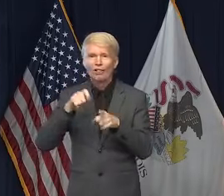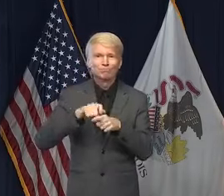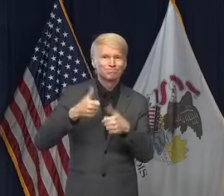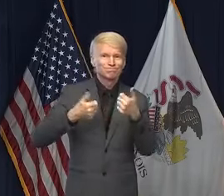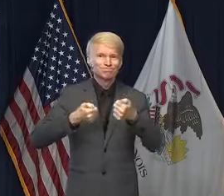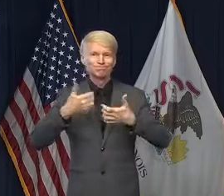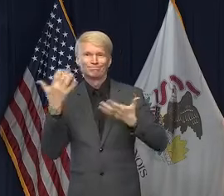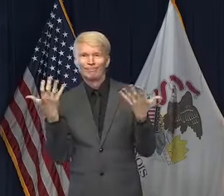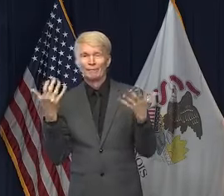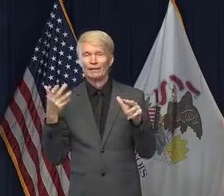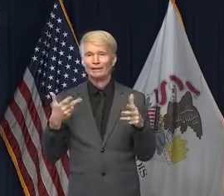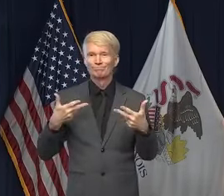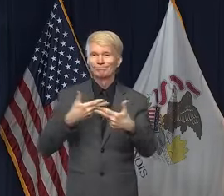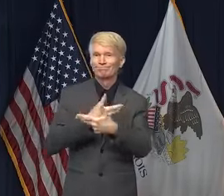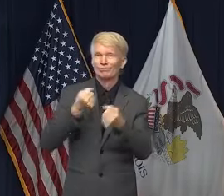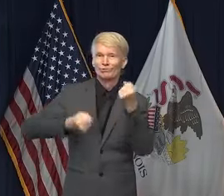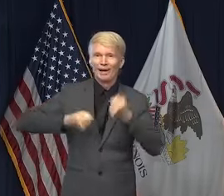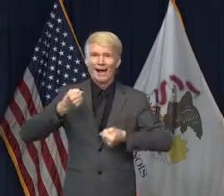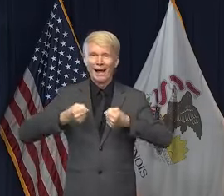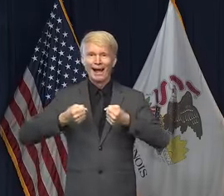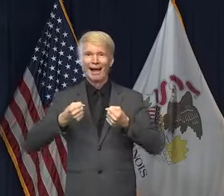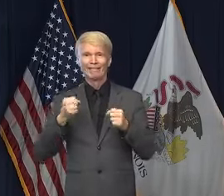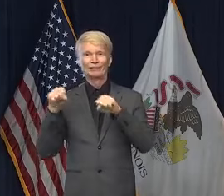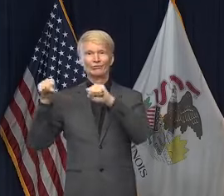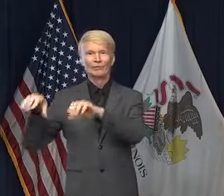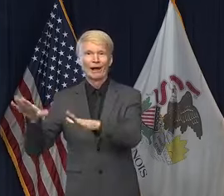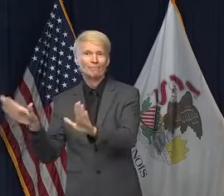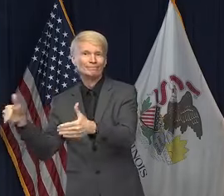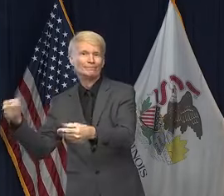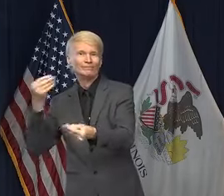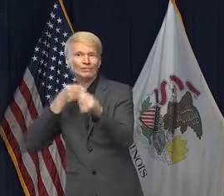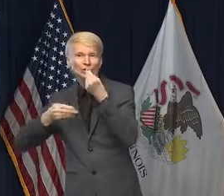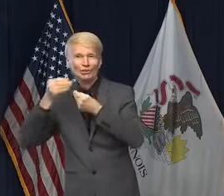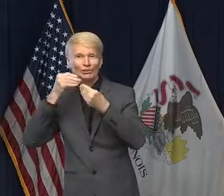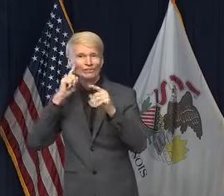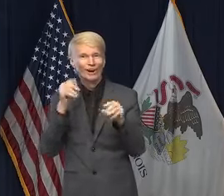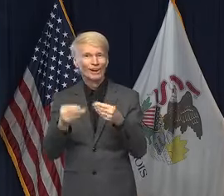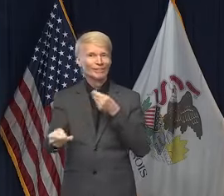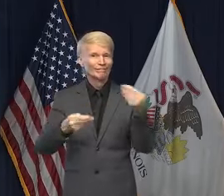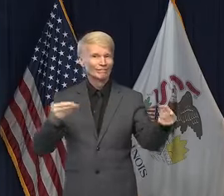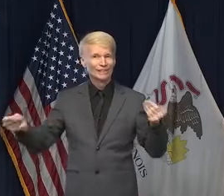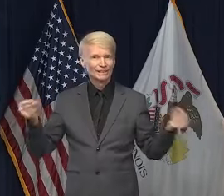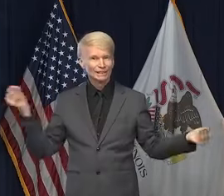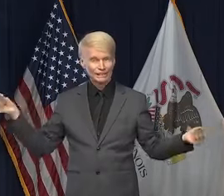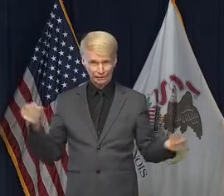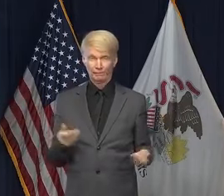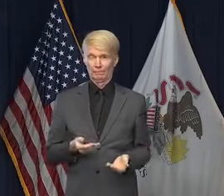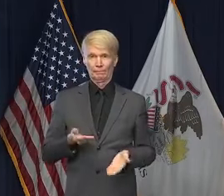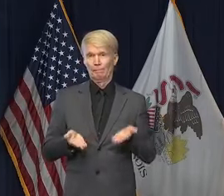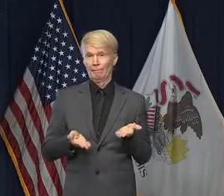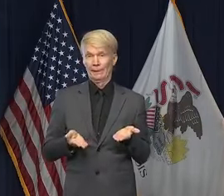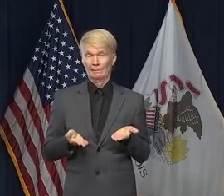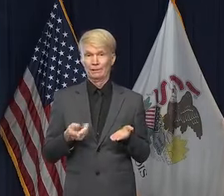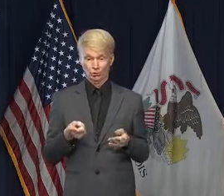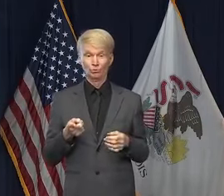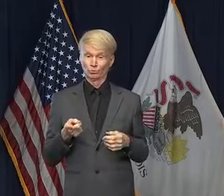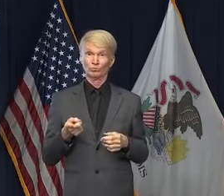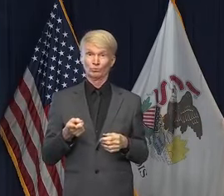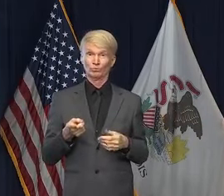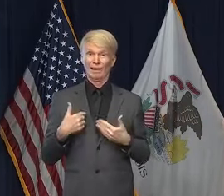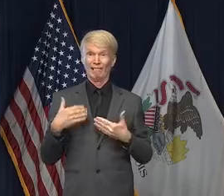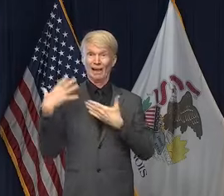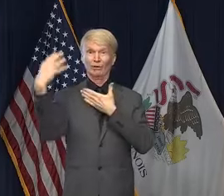through drive-by visits and drop-offs of food. But for those of you who did spend Thanksgiving with others